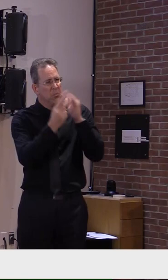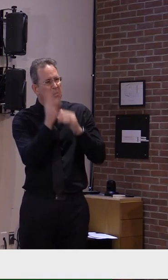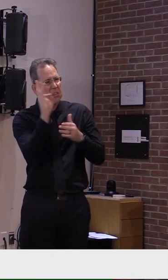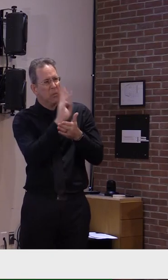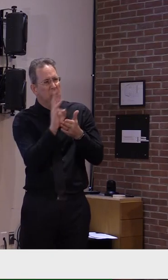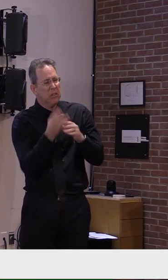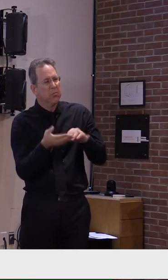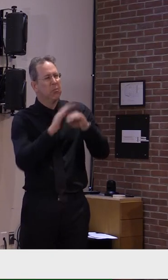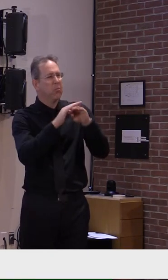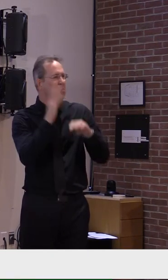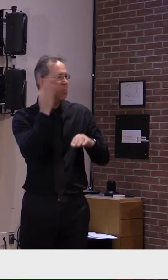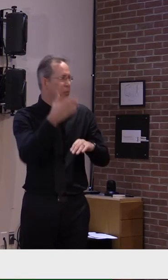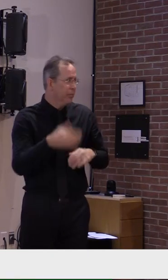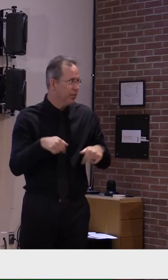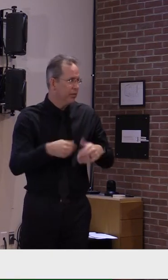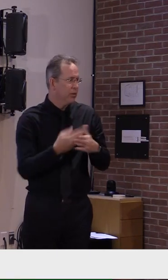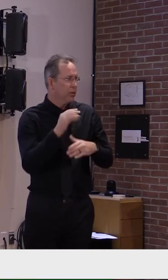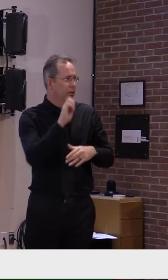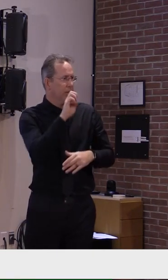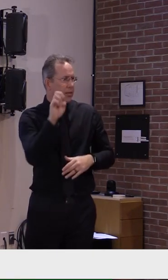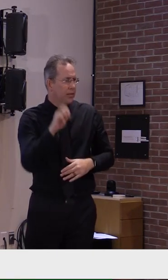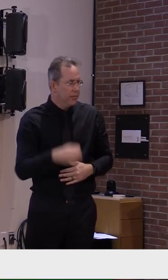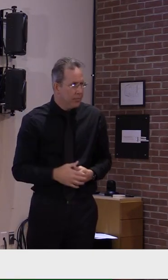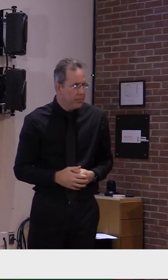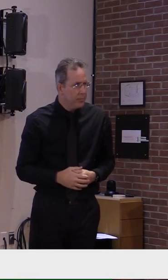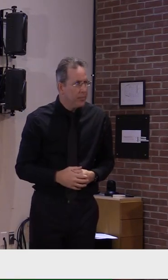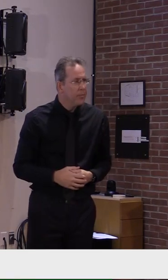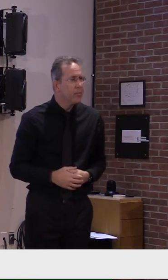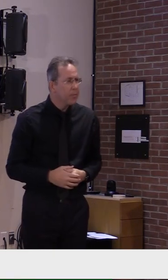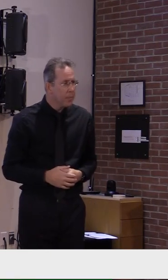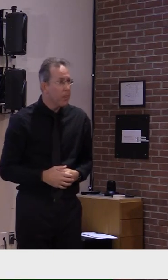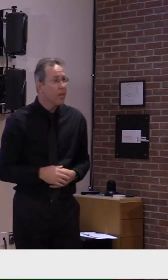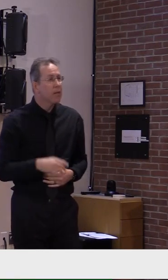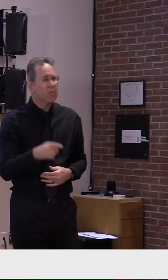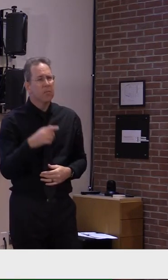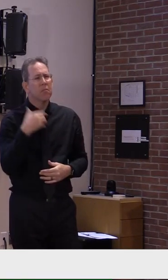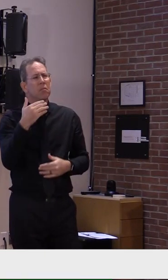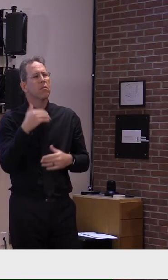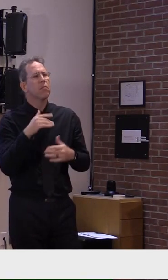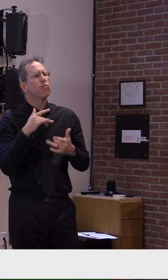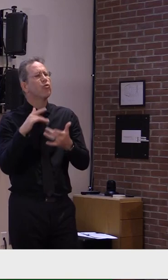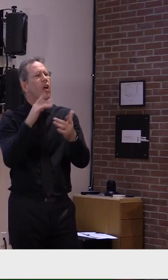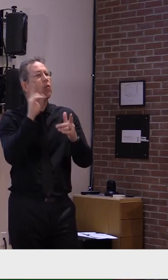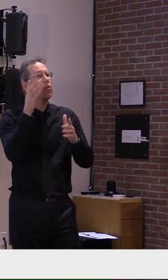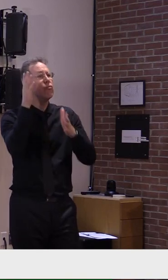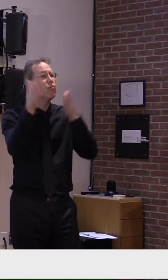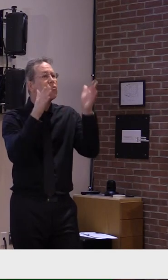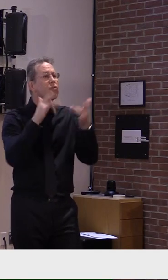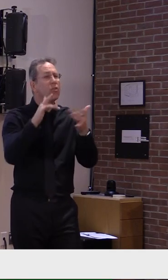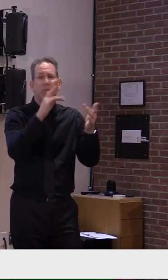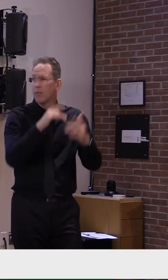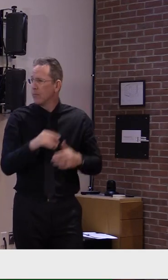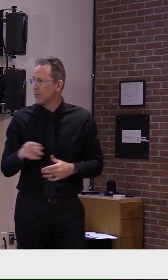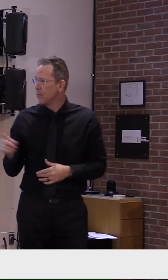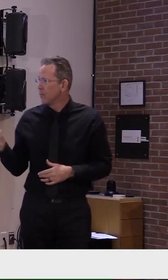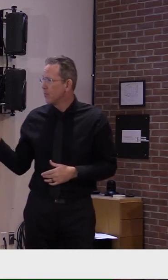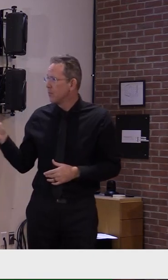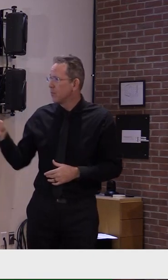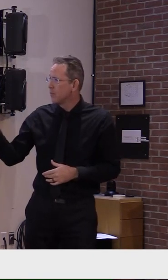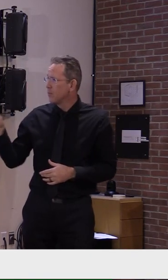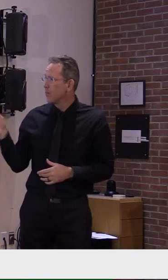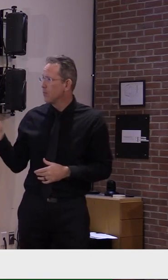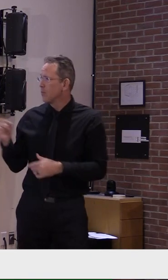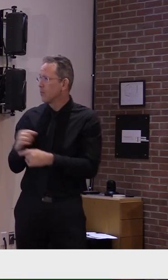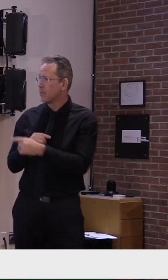Turning now to what this would mean for our travel map and a reminder that travel is suspended without a quarantine, but you can see that red